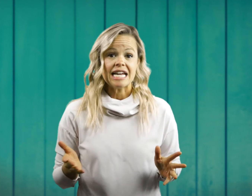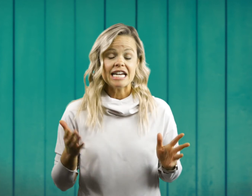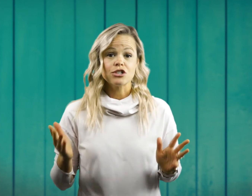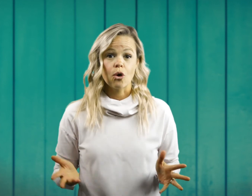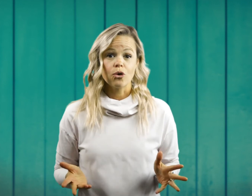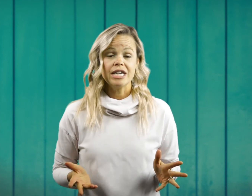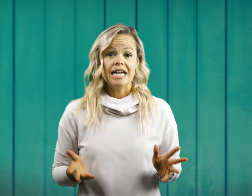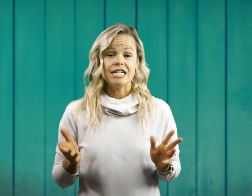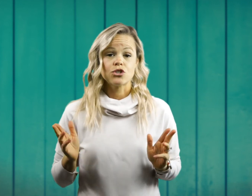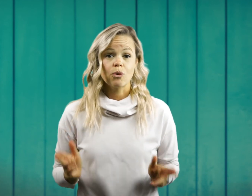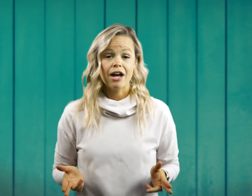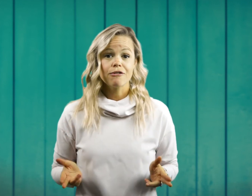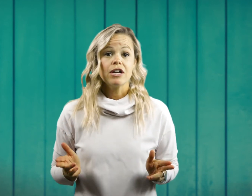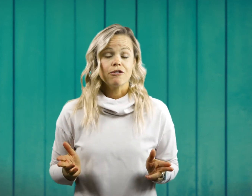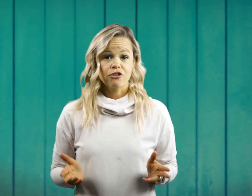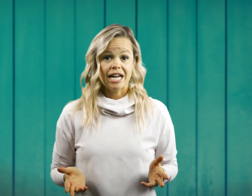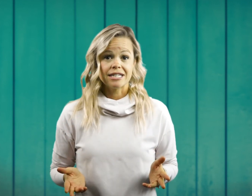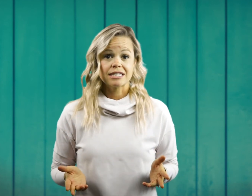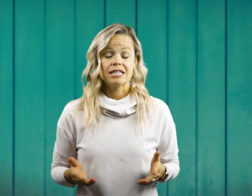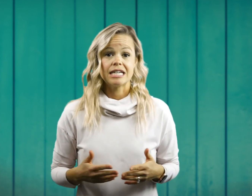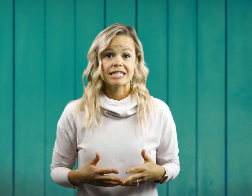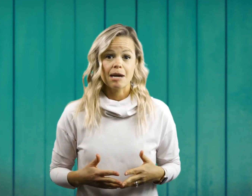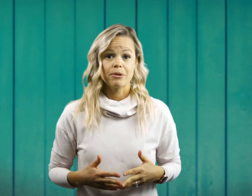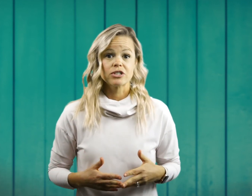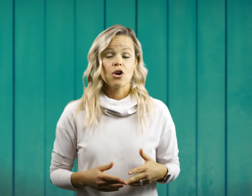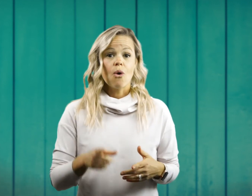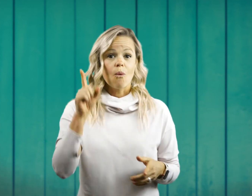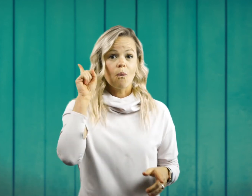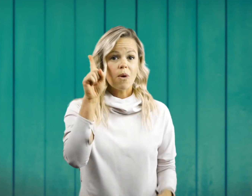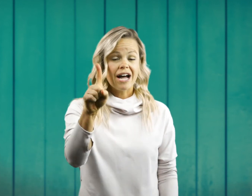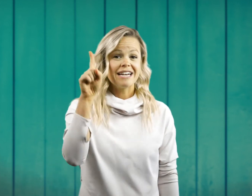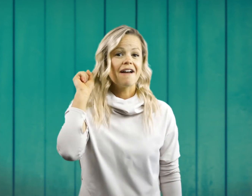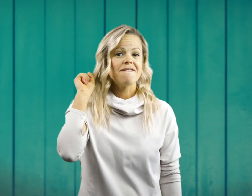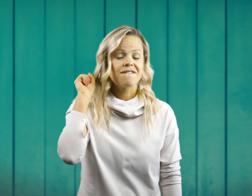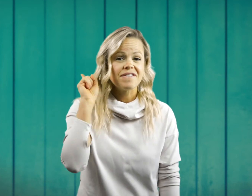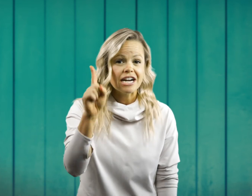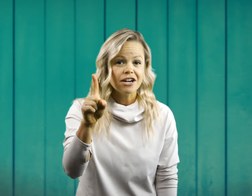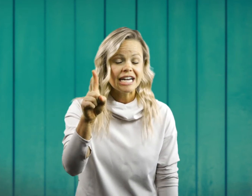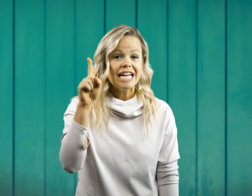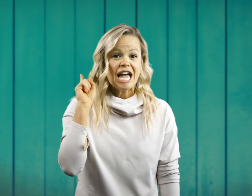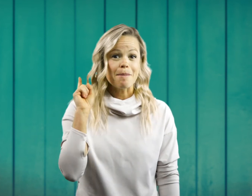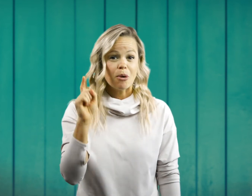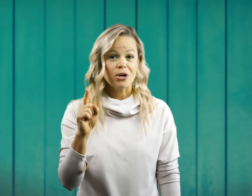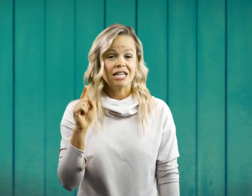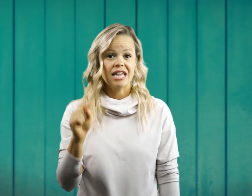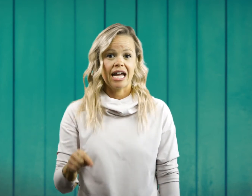he told his 12 friends, the disciples, one very important thing,